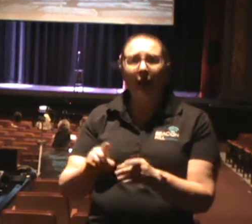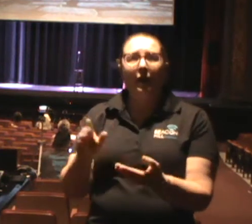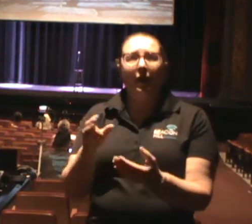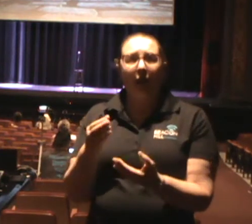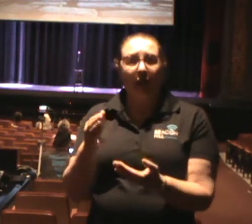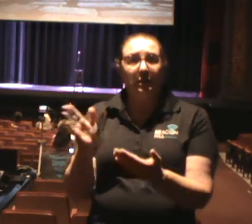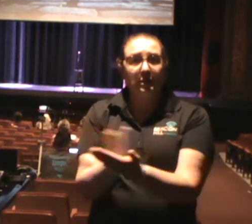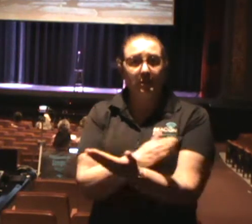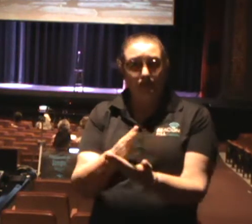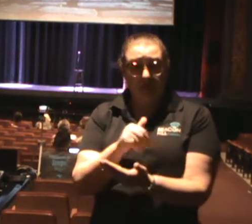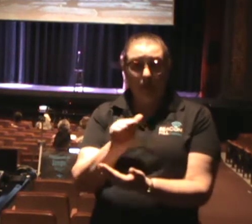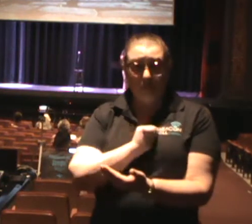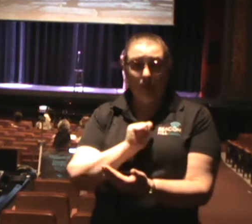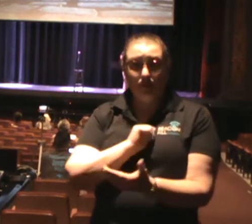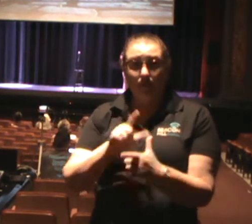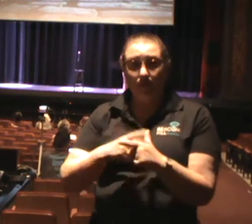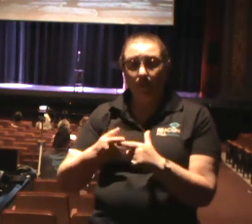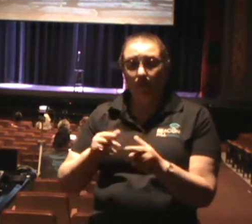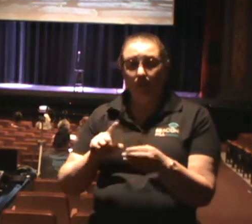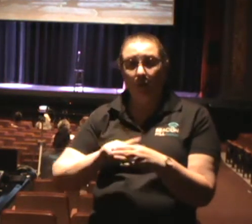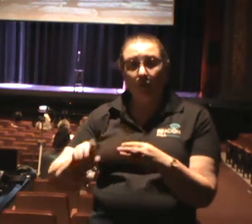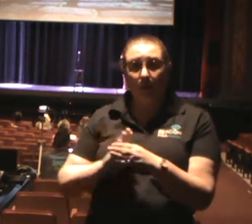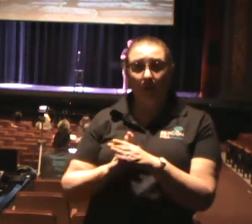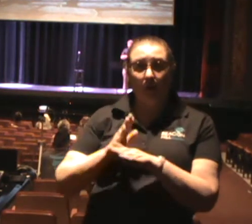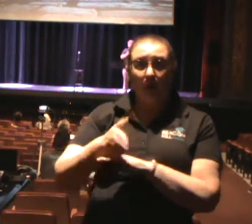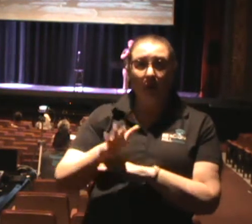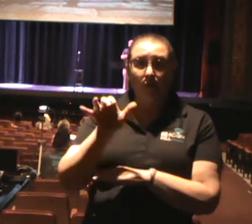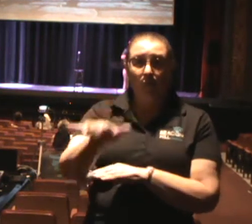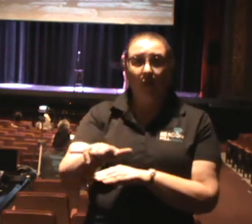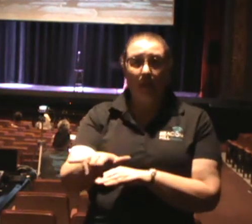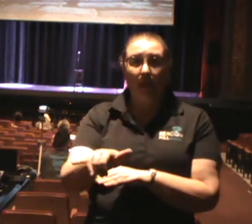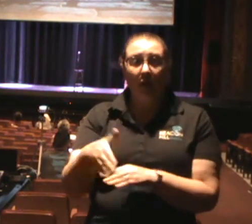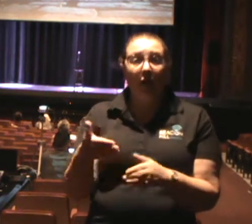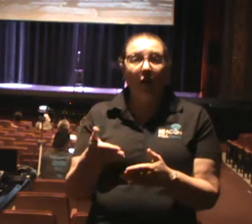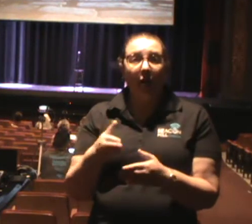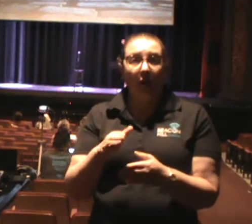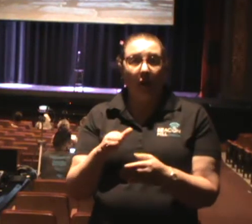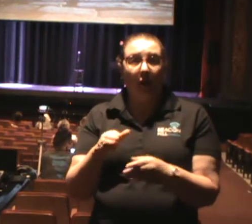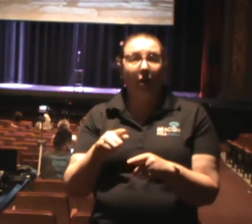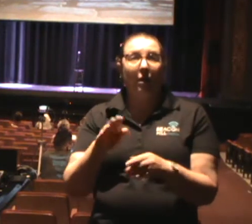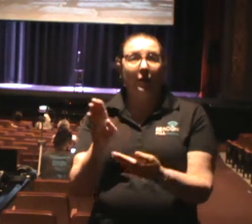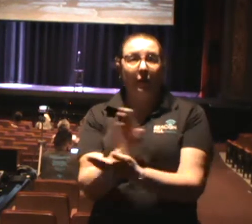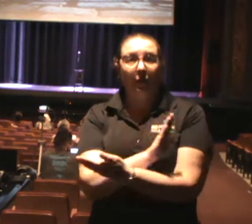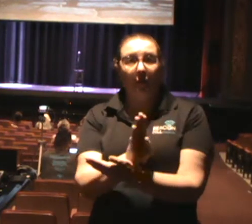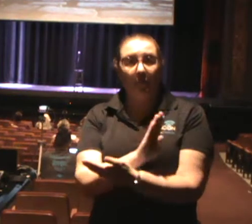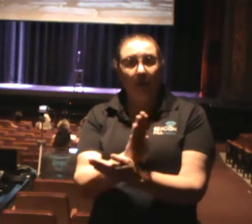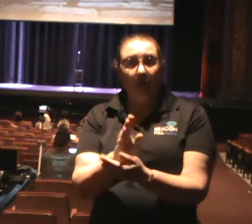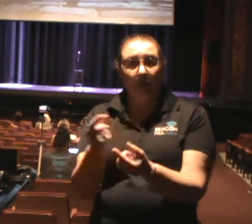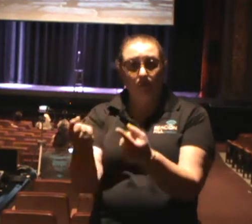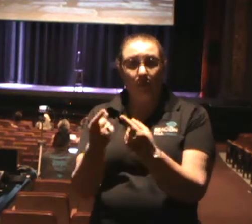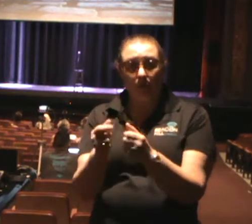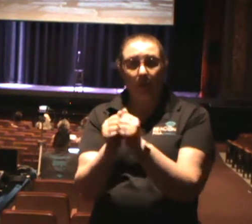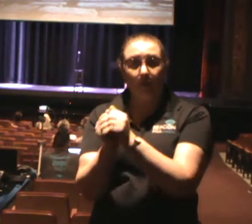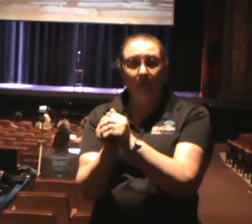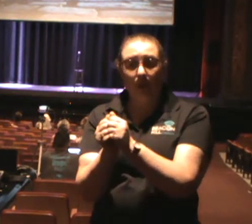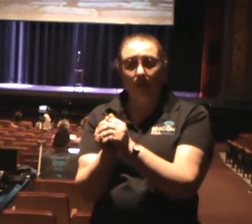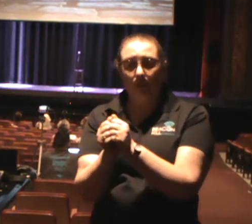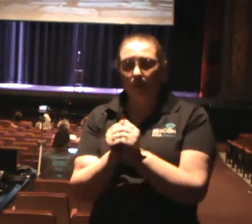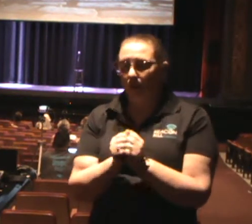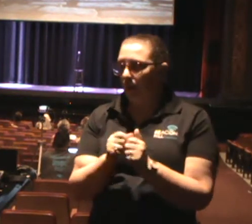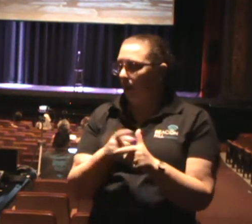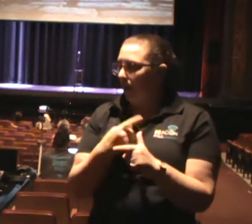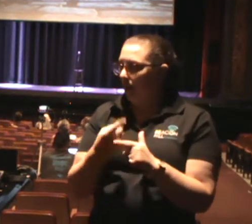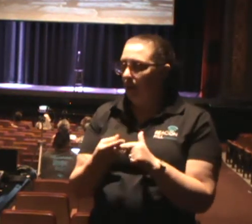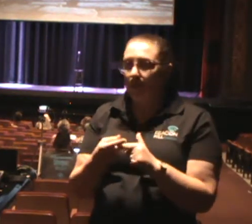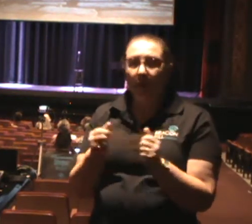thankful that God has been blessing him. And so Katie said, why don't let Brand do it this week, and then I'll come back next week. And then, lo and behold, with